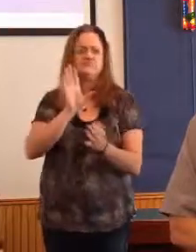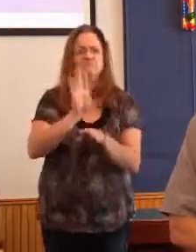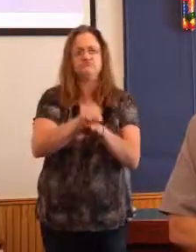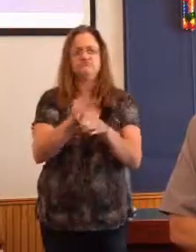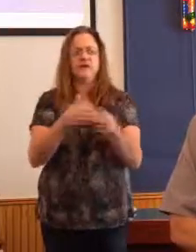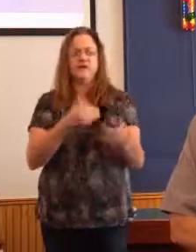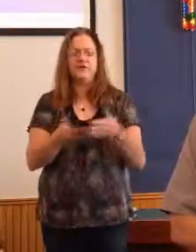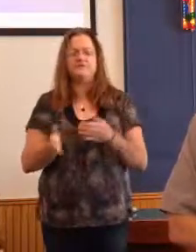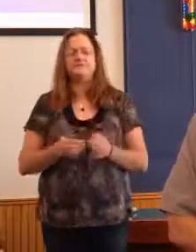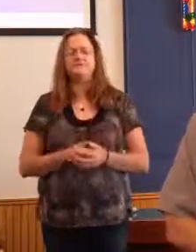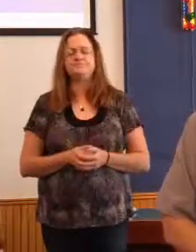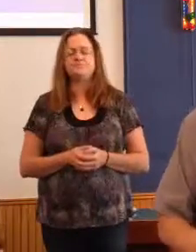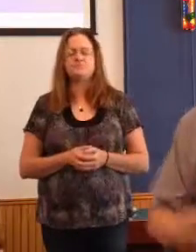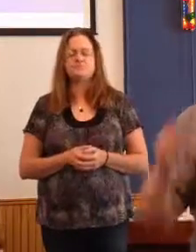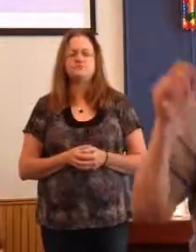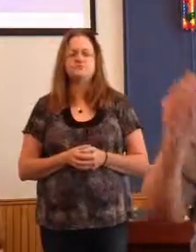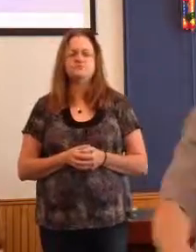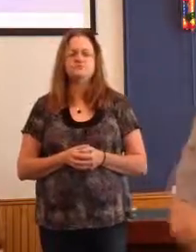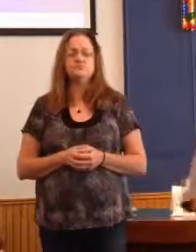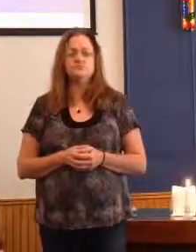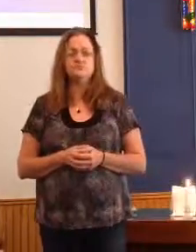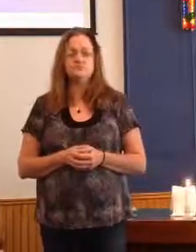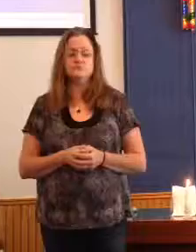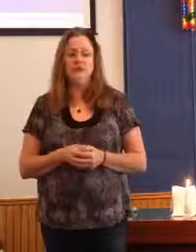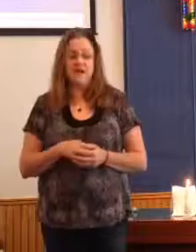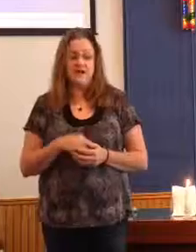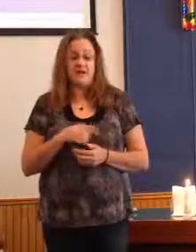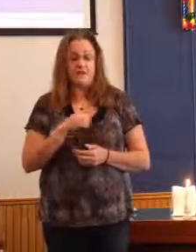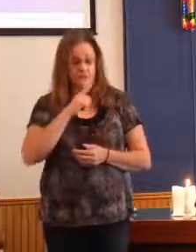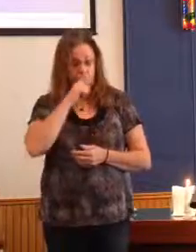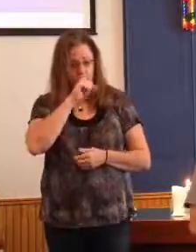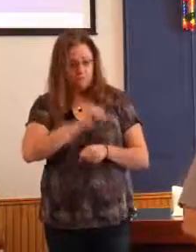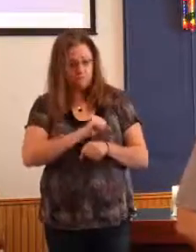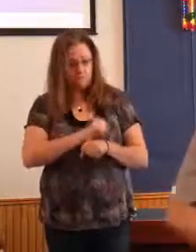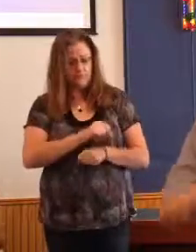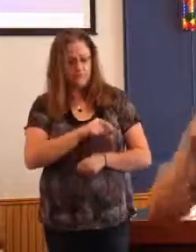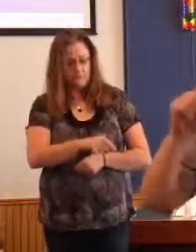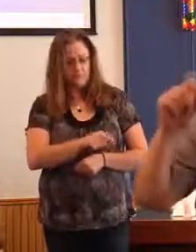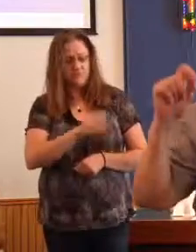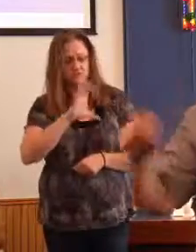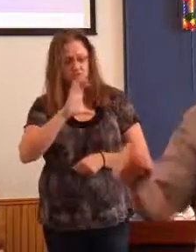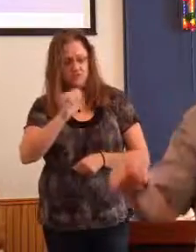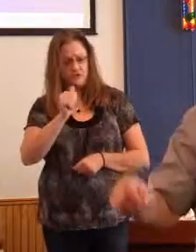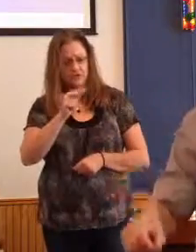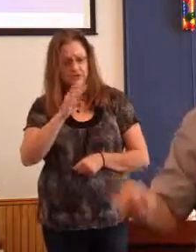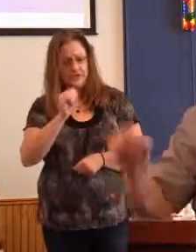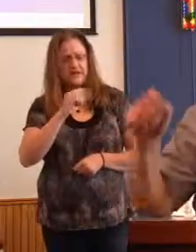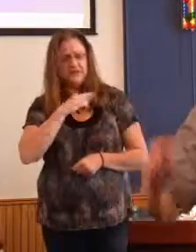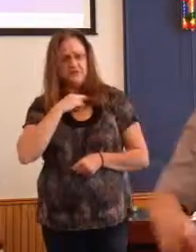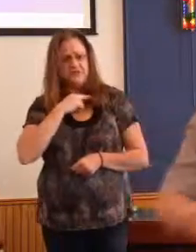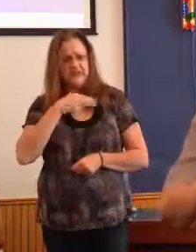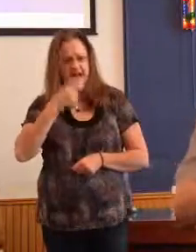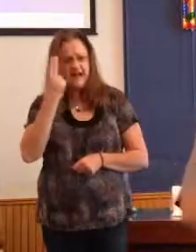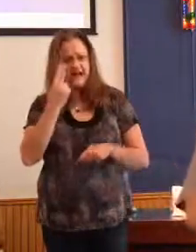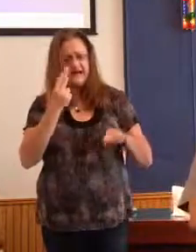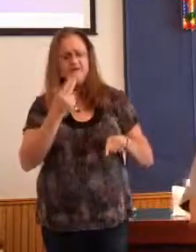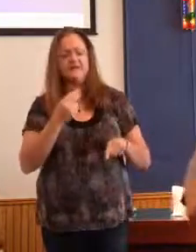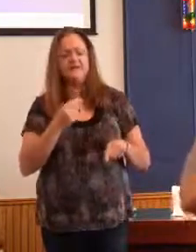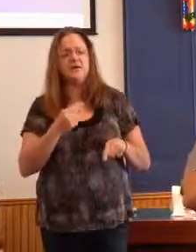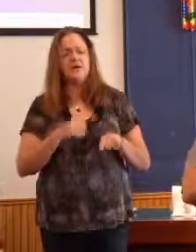you know, I'm not actually sure that he took a chance. because the chance he took was to advise the Hebrews as